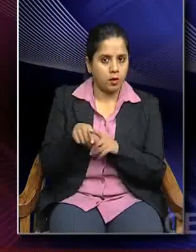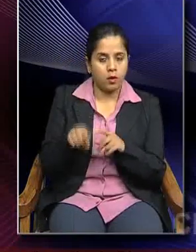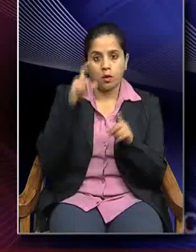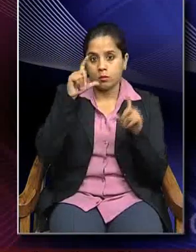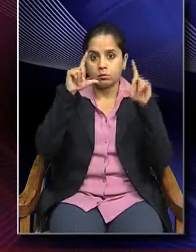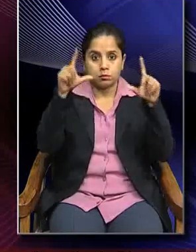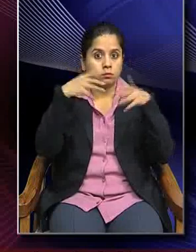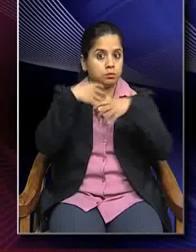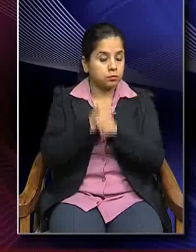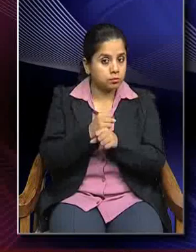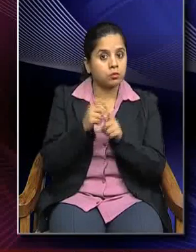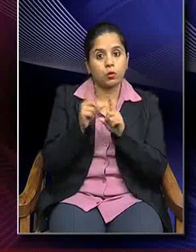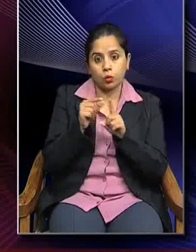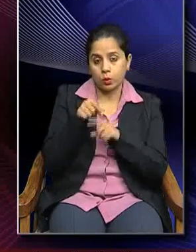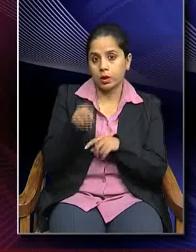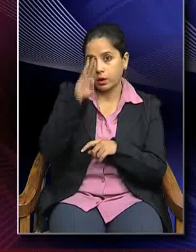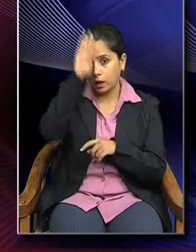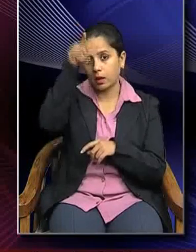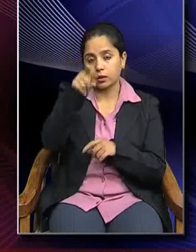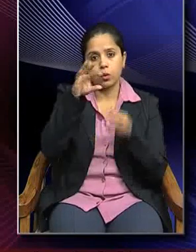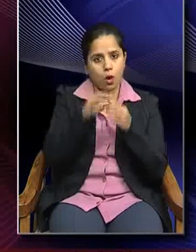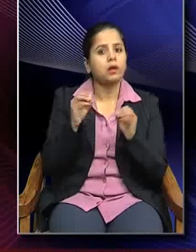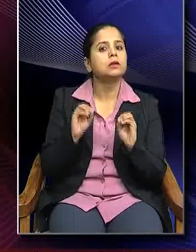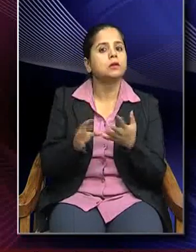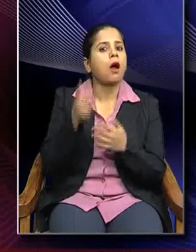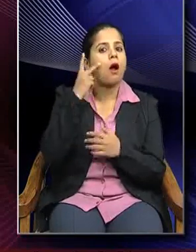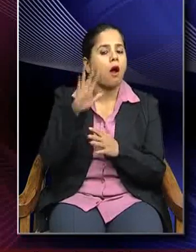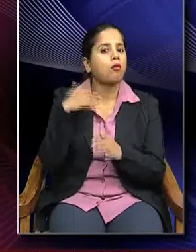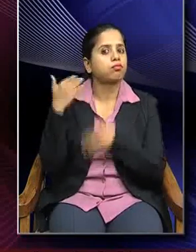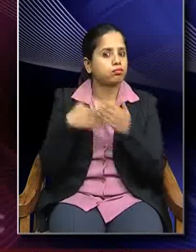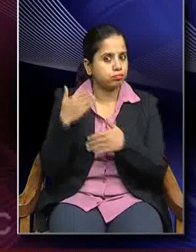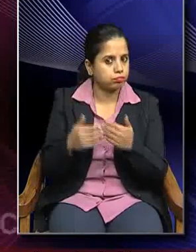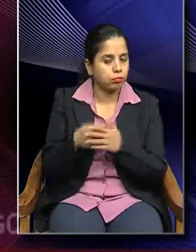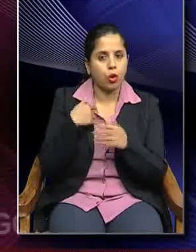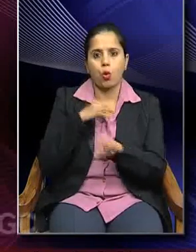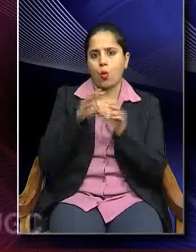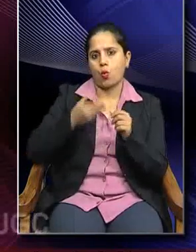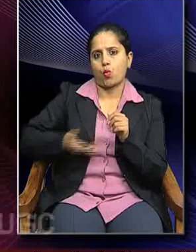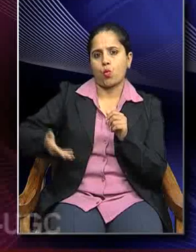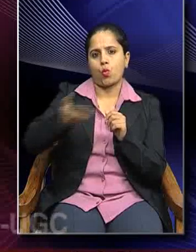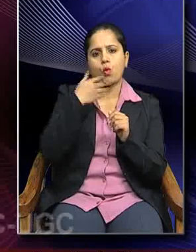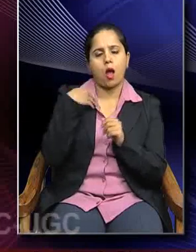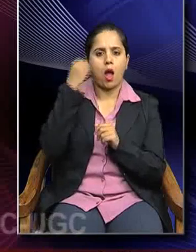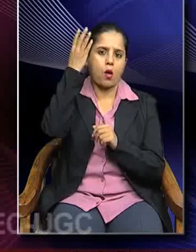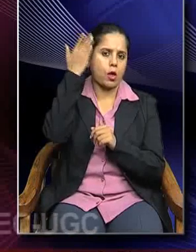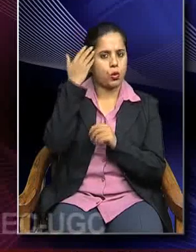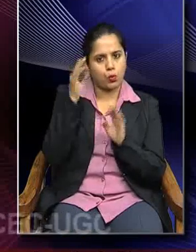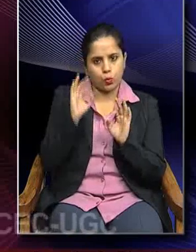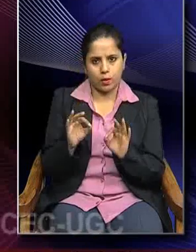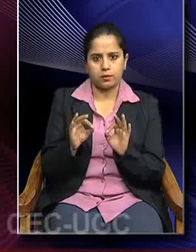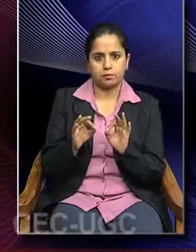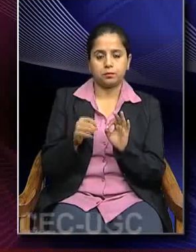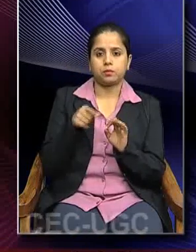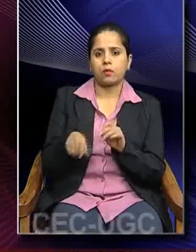making of kings had also begun. And all of us are aware of that